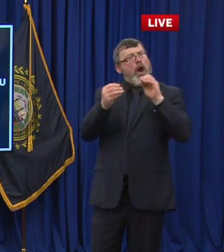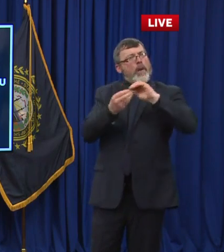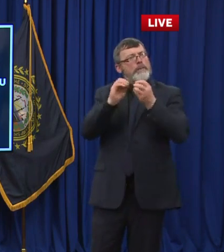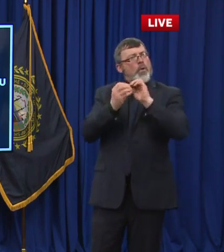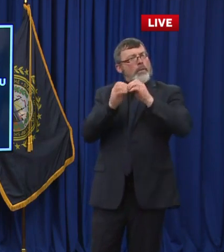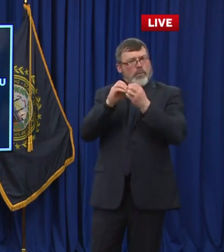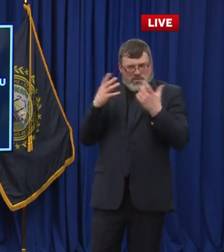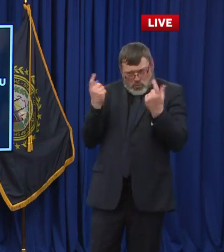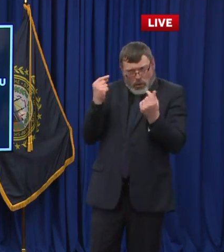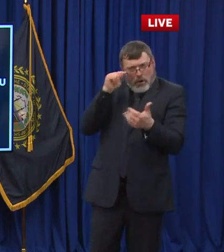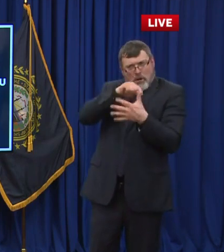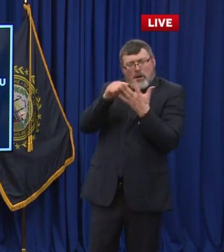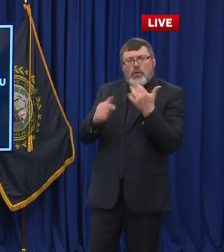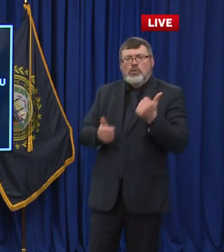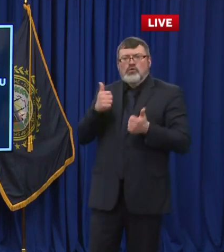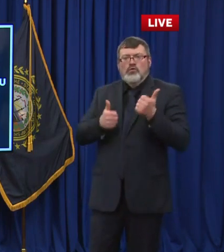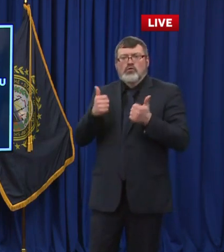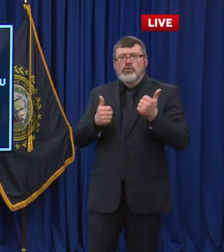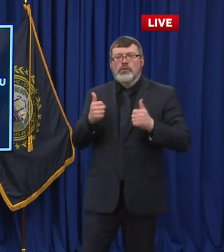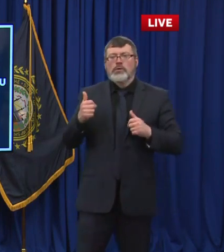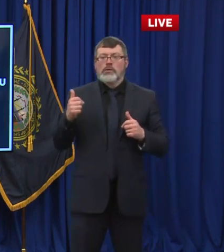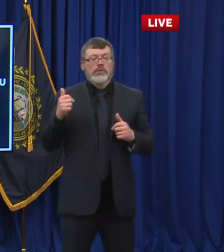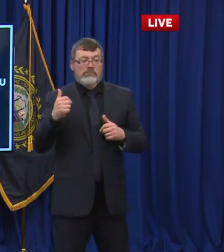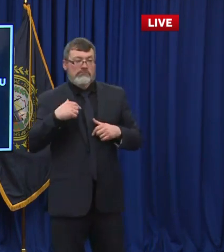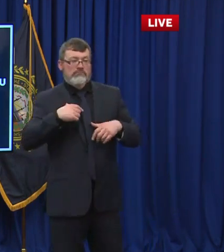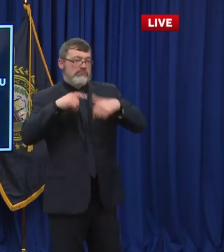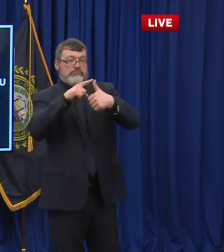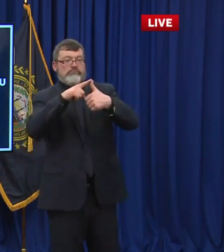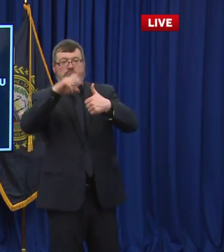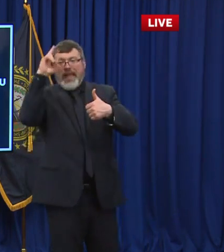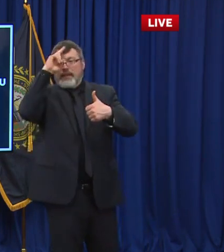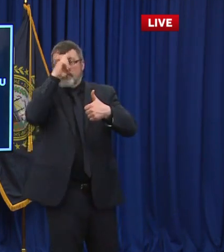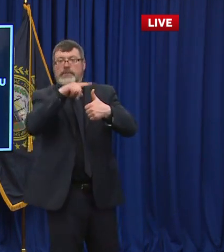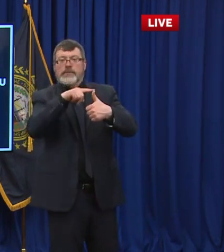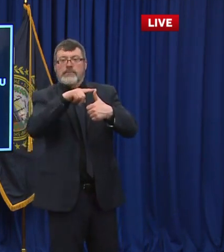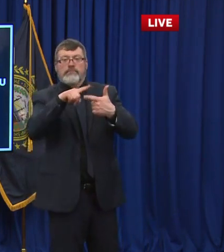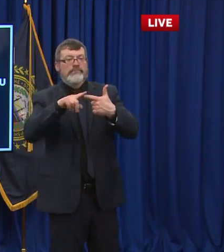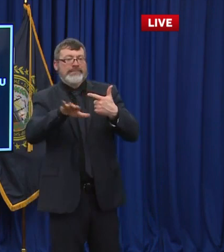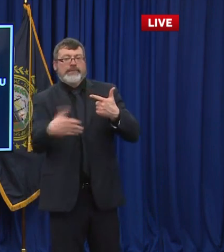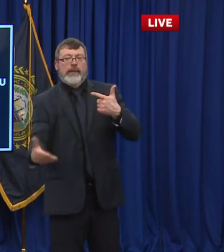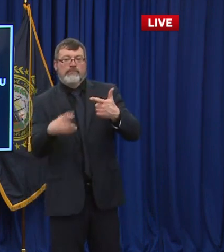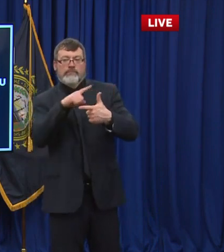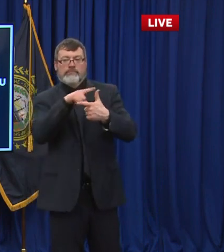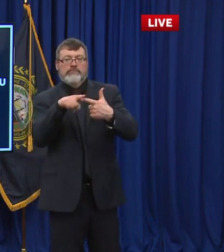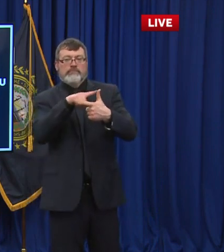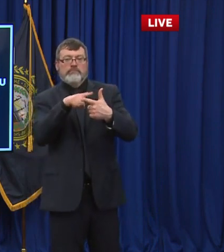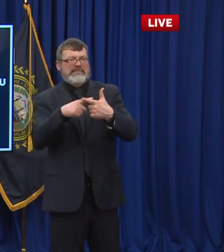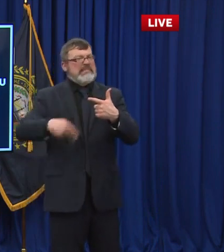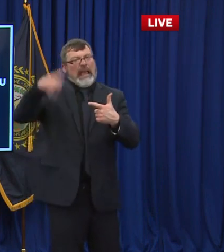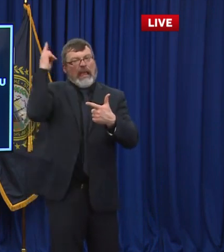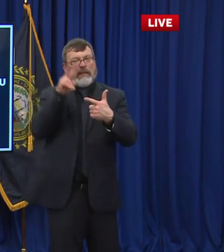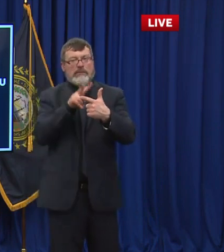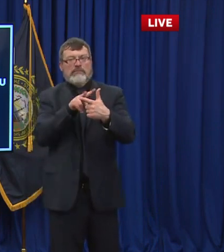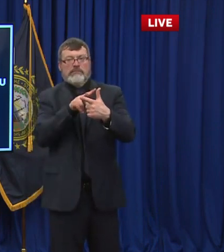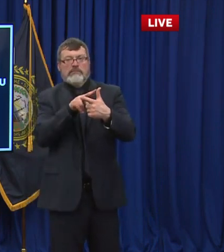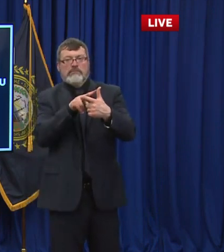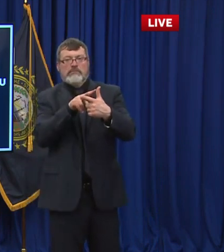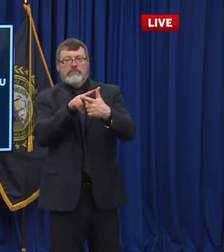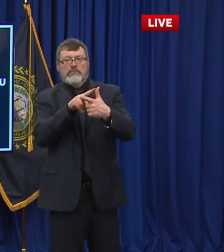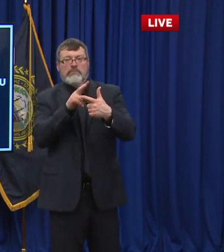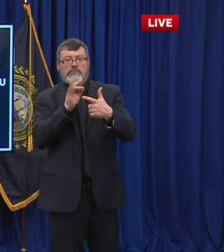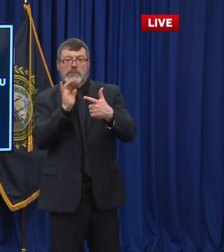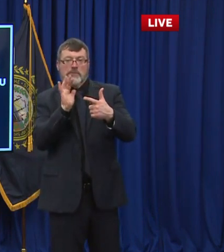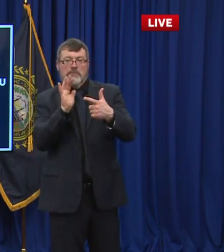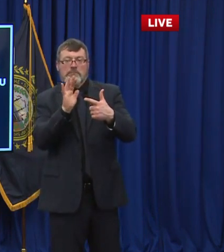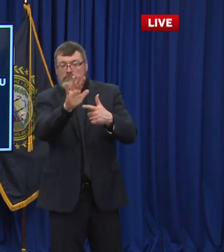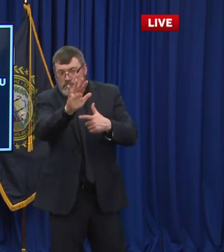That's, I mean, that's it. And the demographics of that, not just the overall number, but the actual demographics surrounding that. I'm not saying we're ignoring the number of